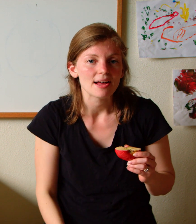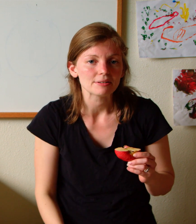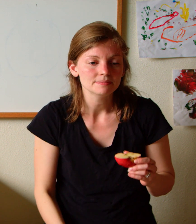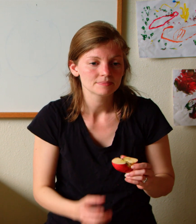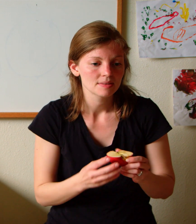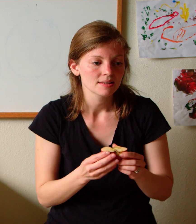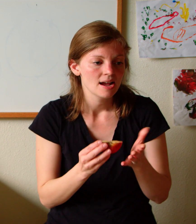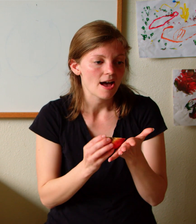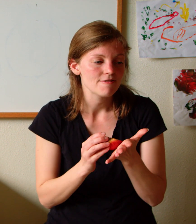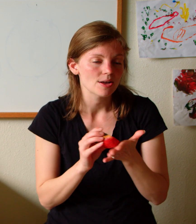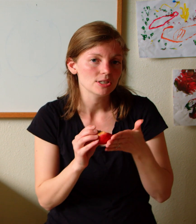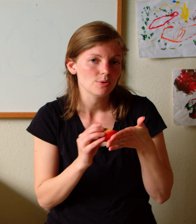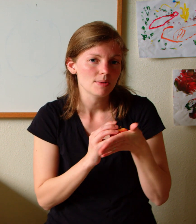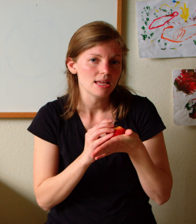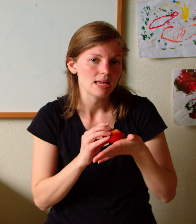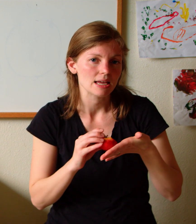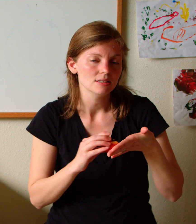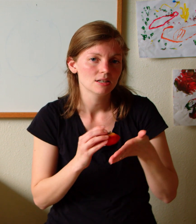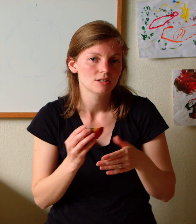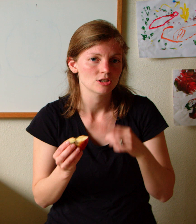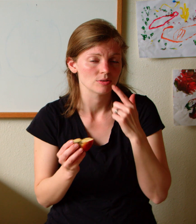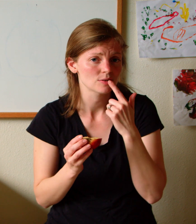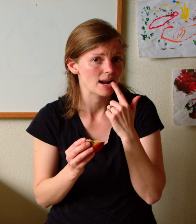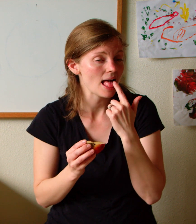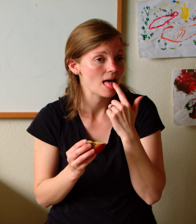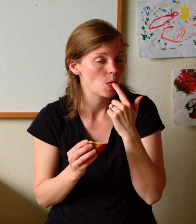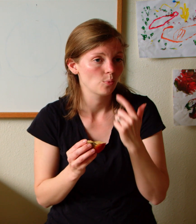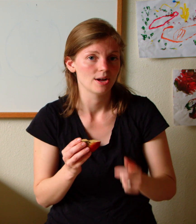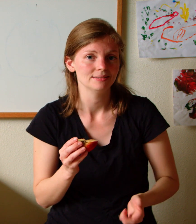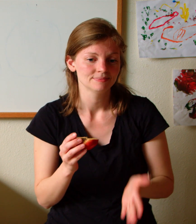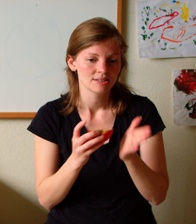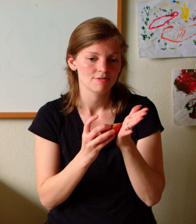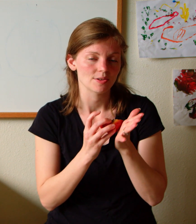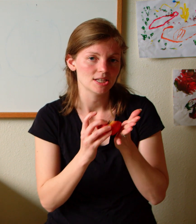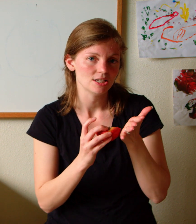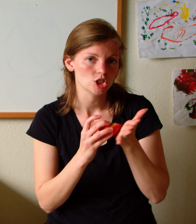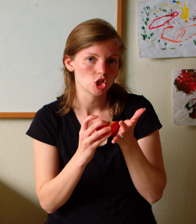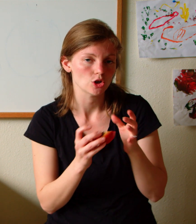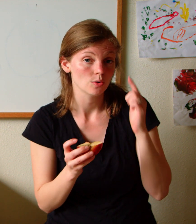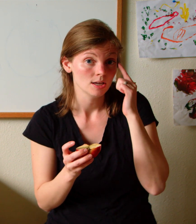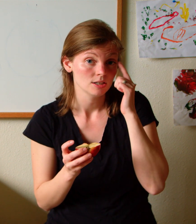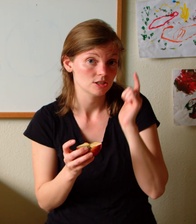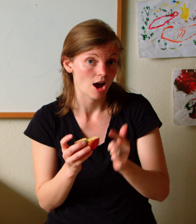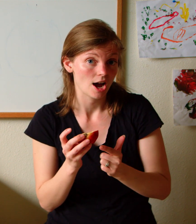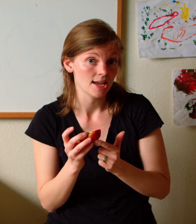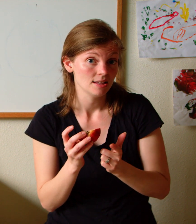tongue I felt it with my hand so tried it one felt it two saw it